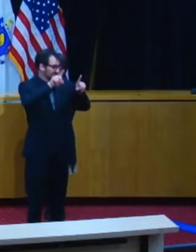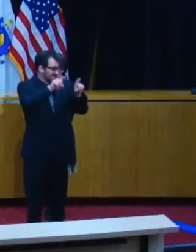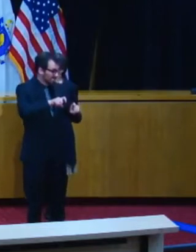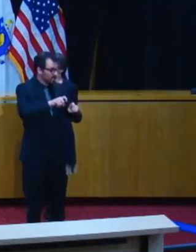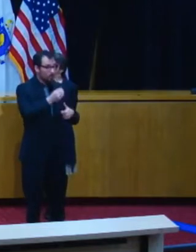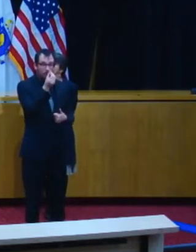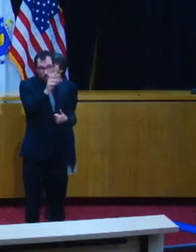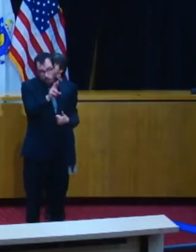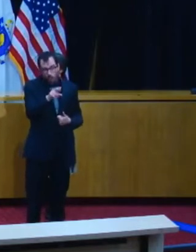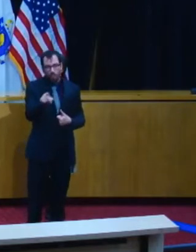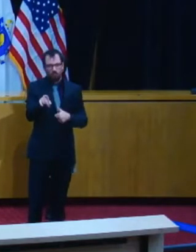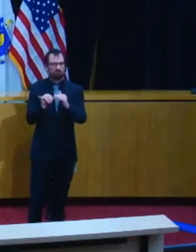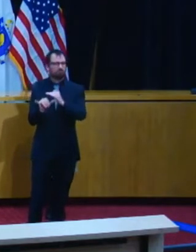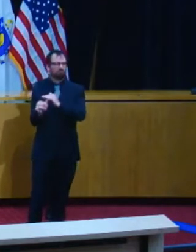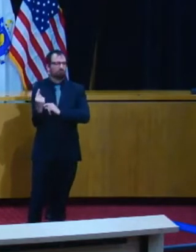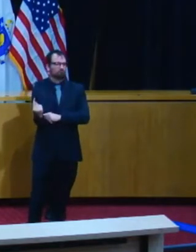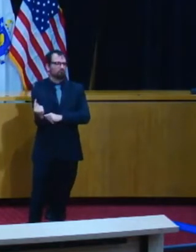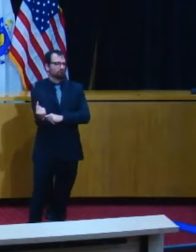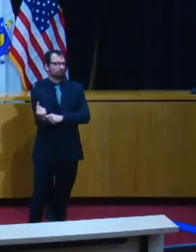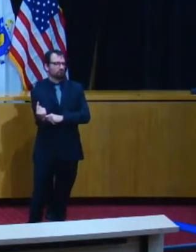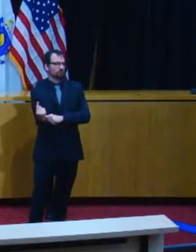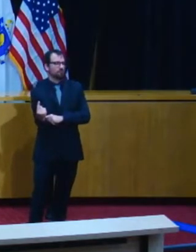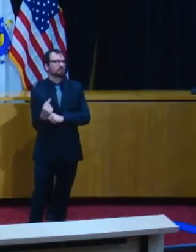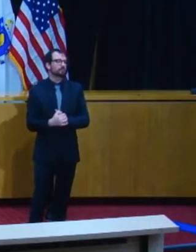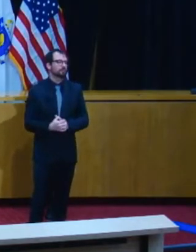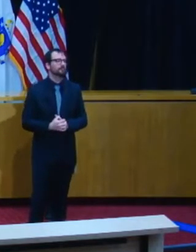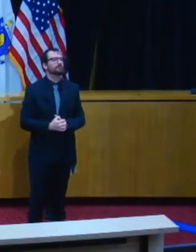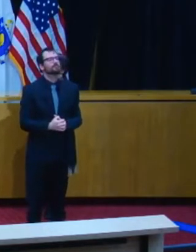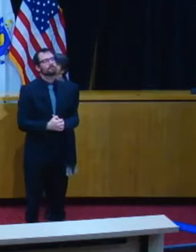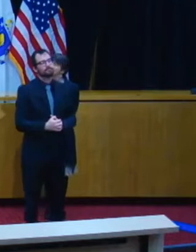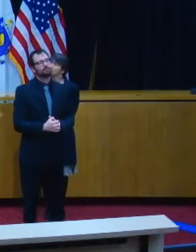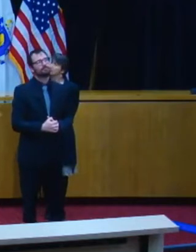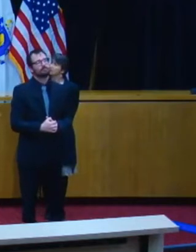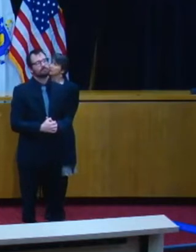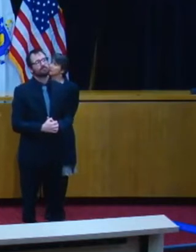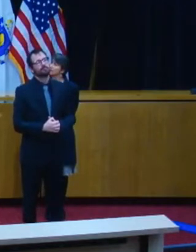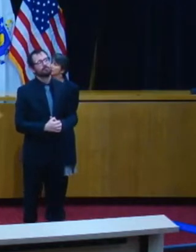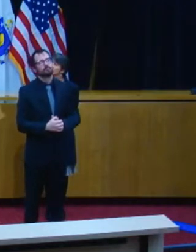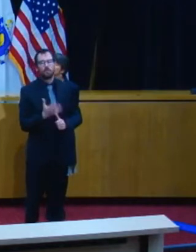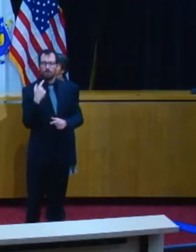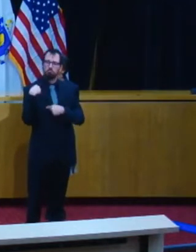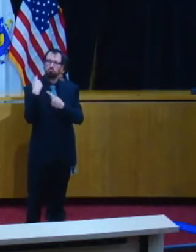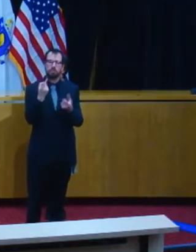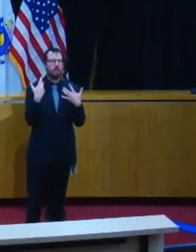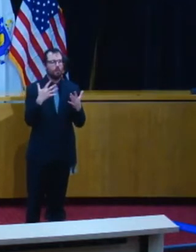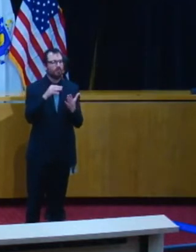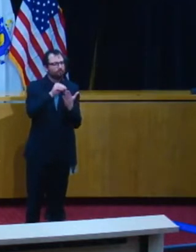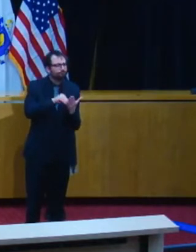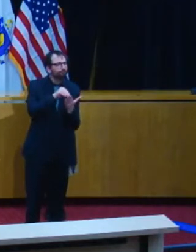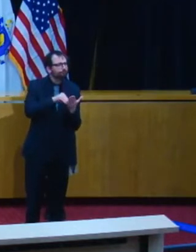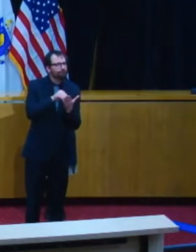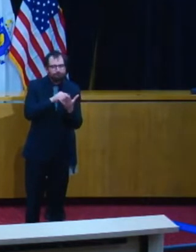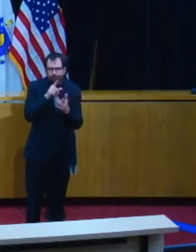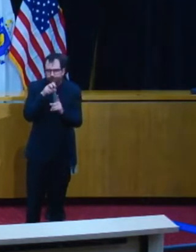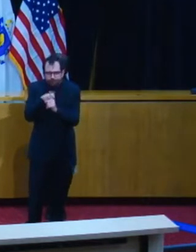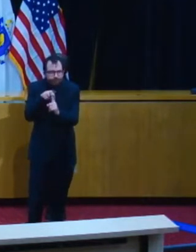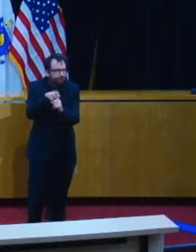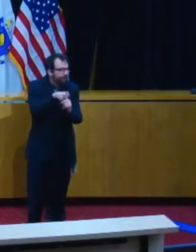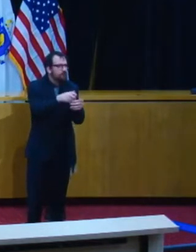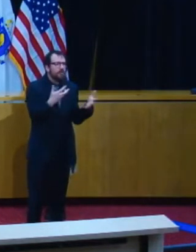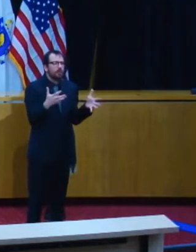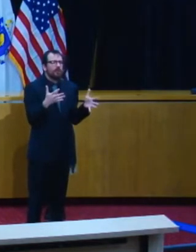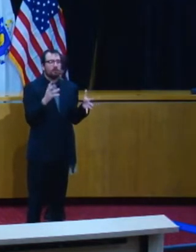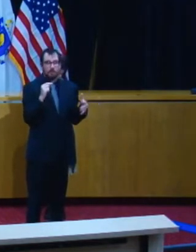there is tracing happening now, but this program that we're talking about launching today is a much more robust, targeted